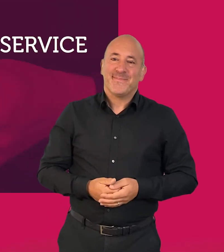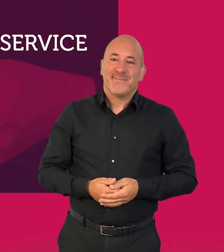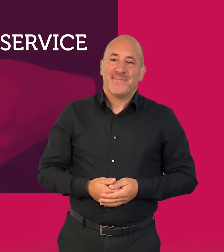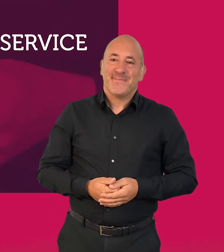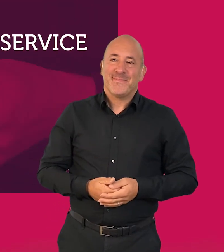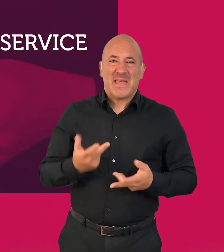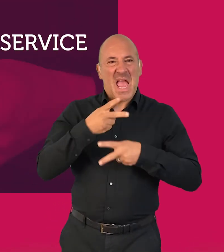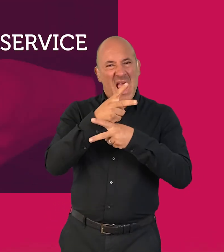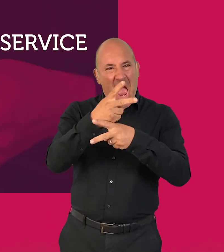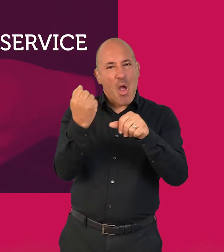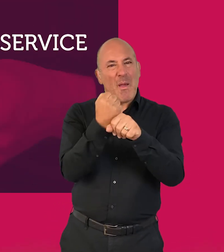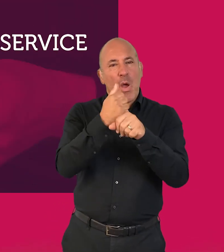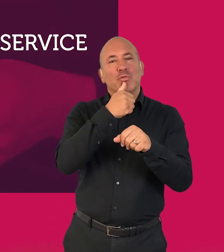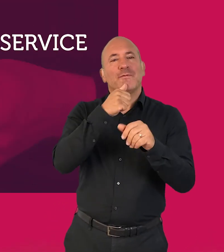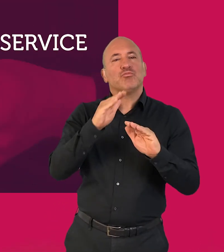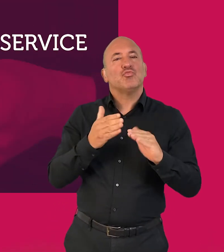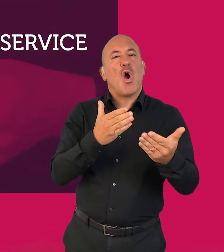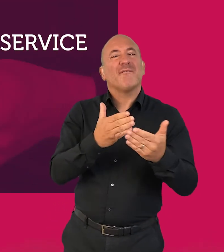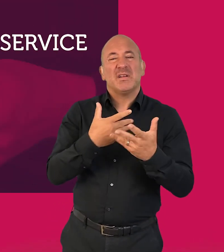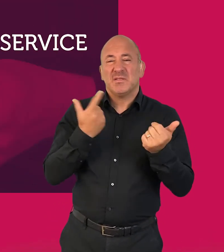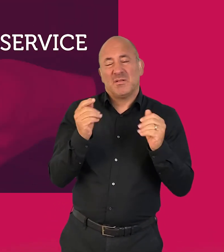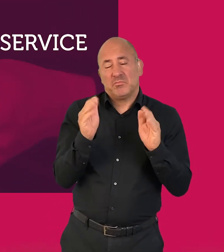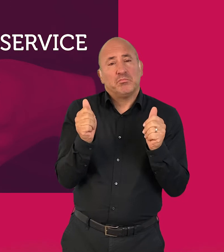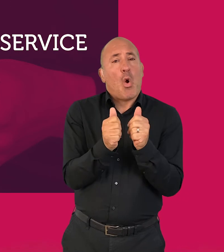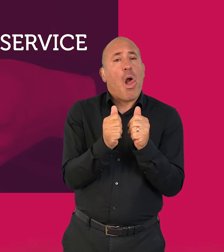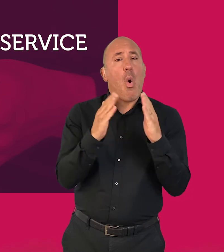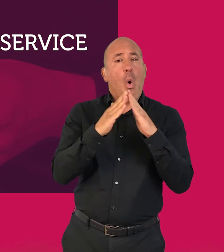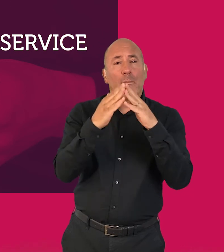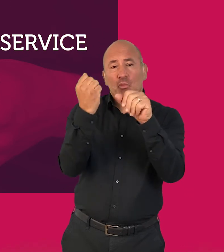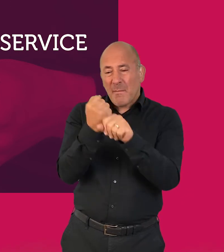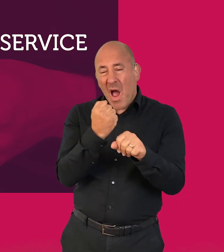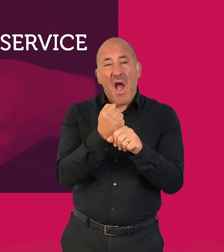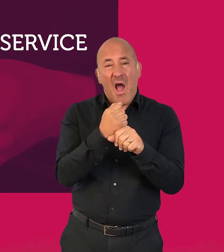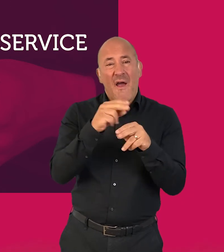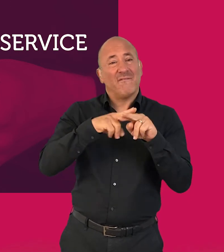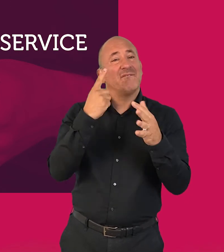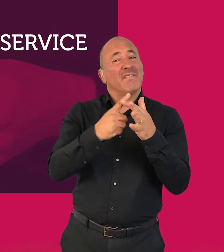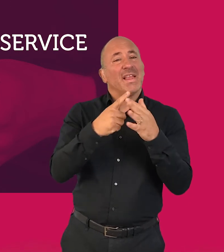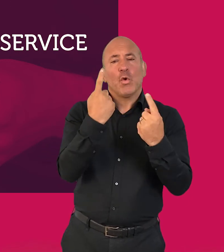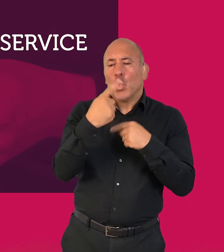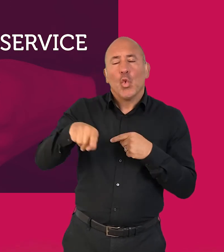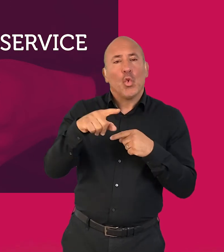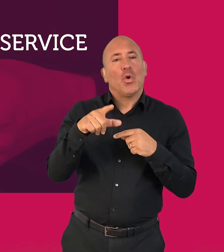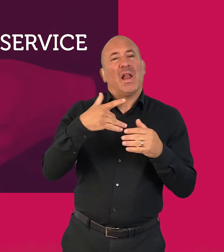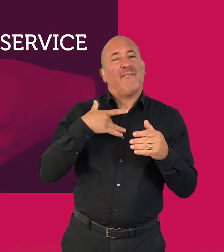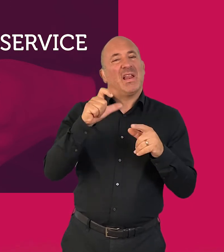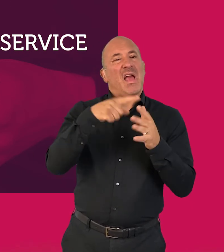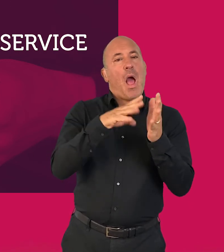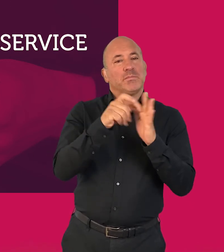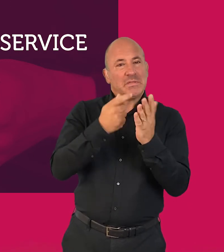The Care and Repair Handy Service carries out small home repairs for a small fee for Camden tenants who otherwise would